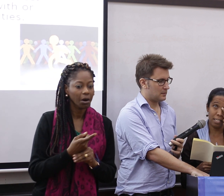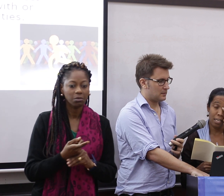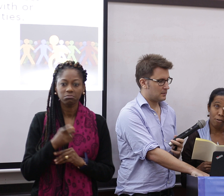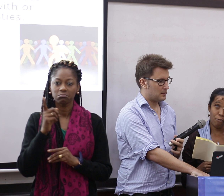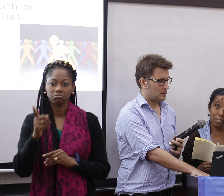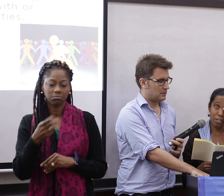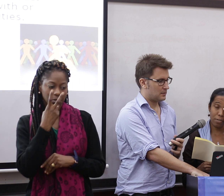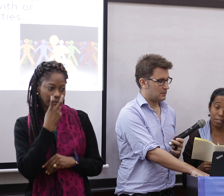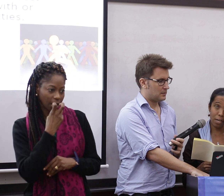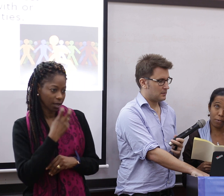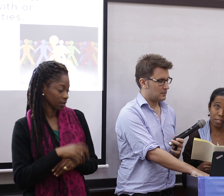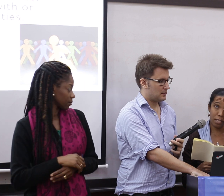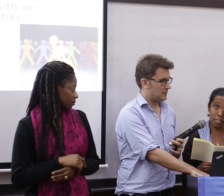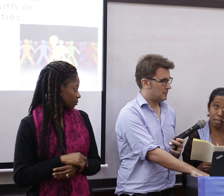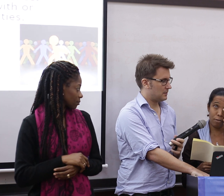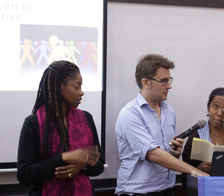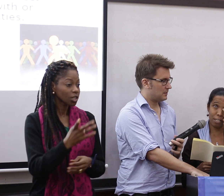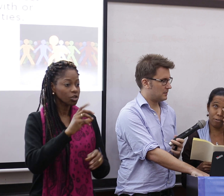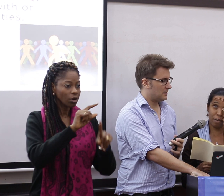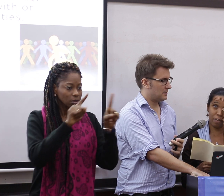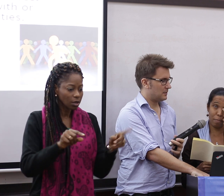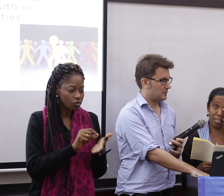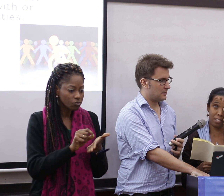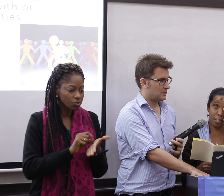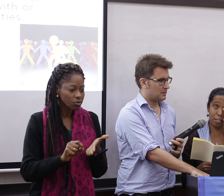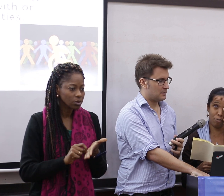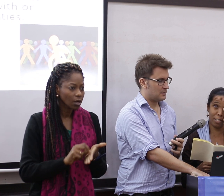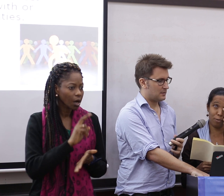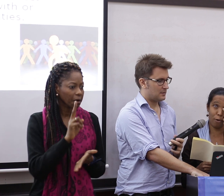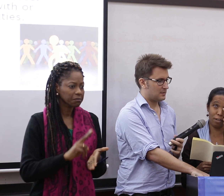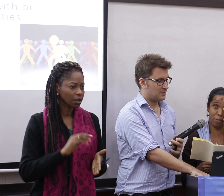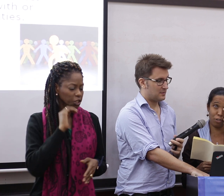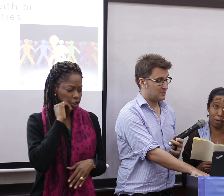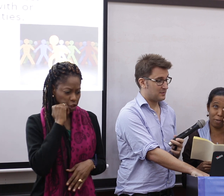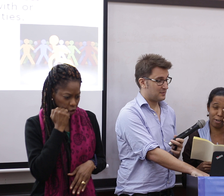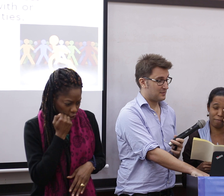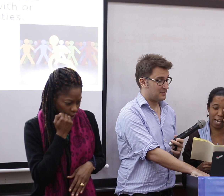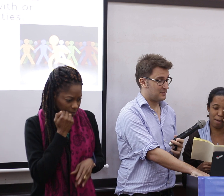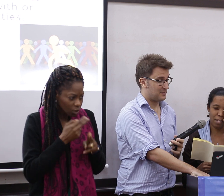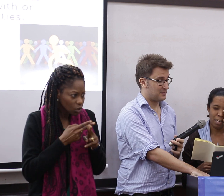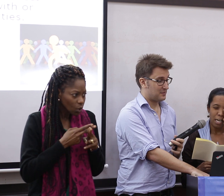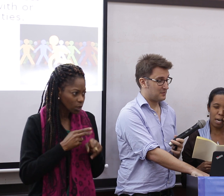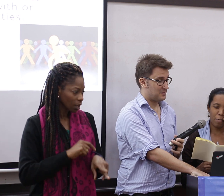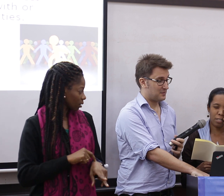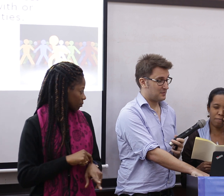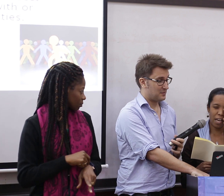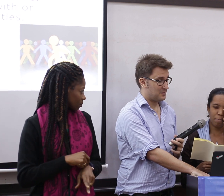wrote a note to someone saying, oh my God, I've never been insulted so much in one short period of time. The amount of